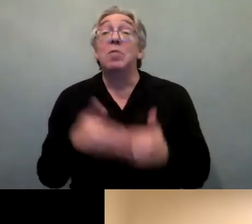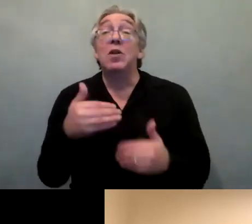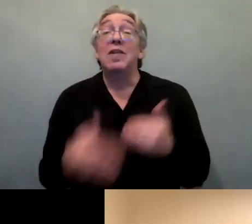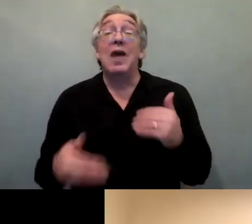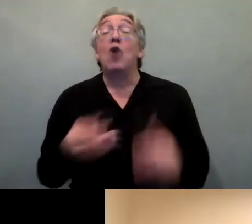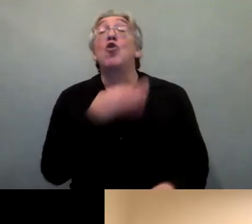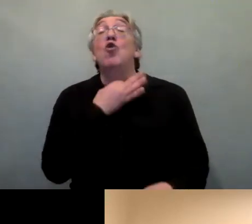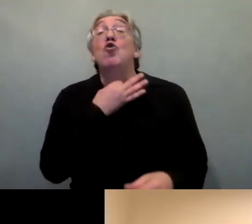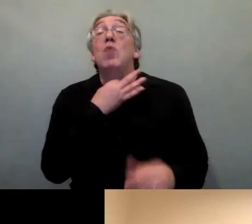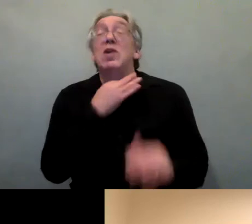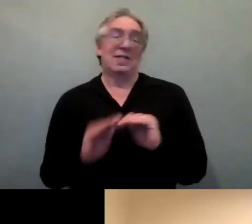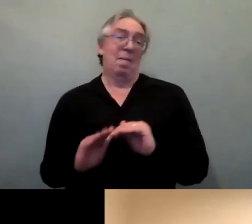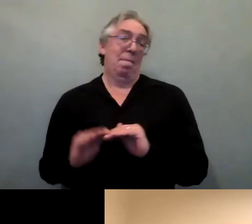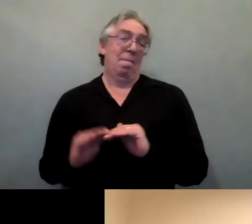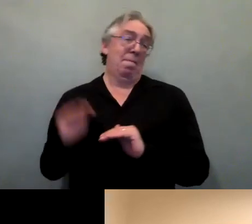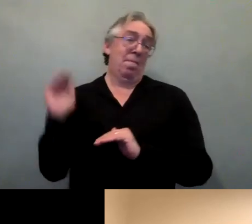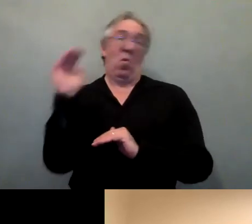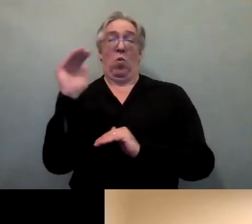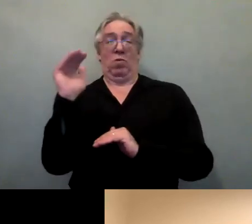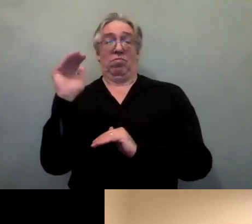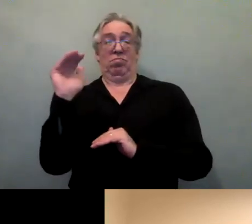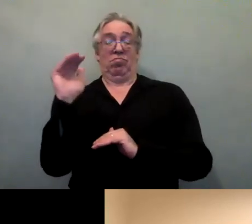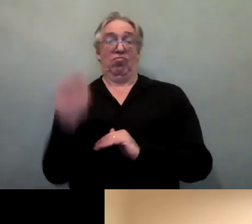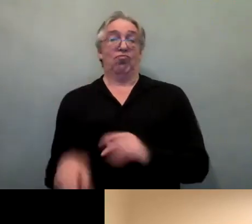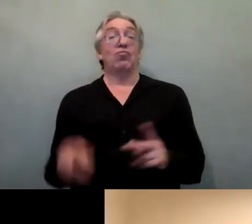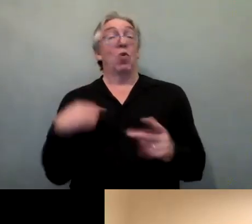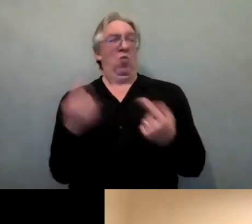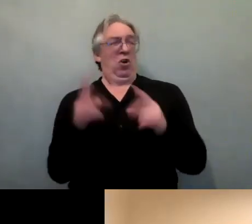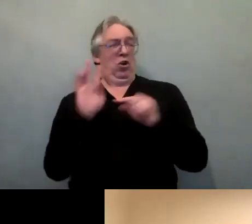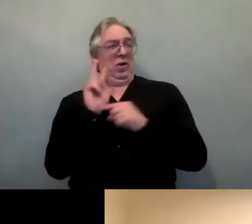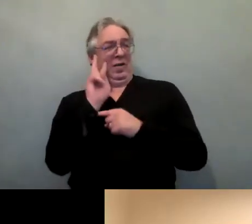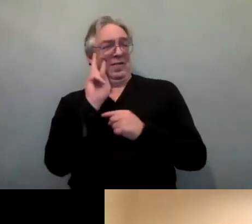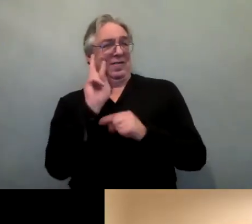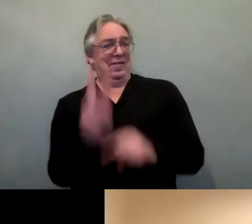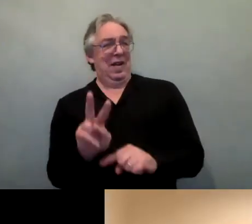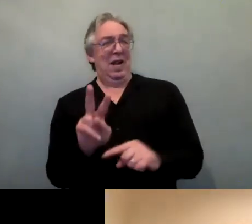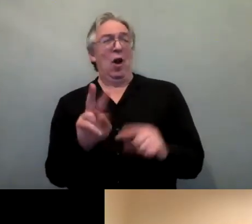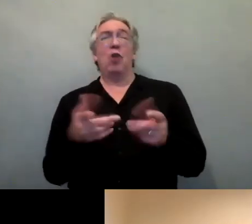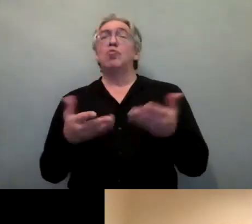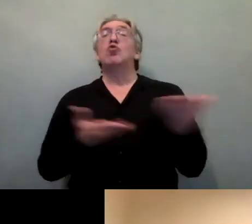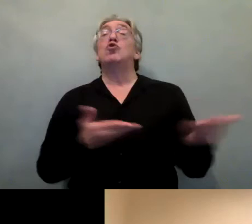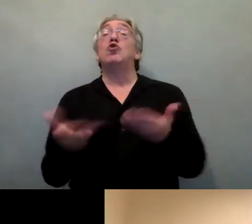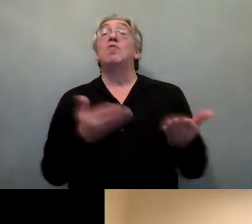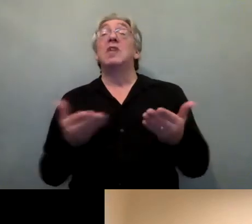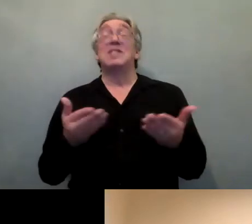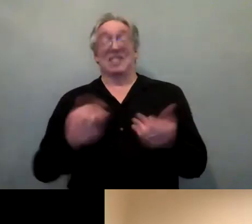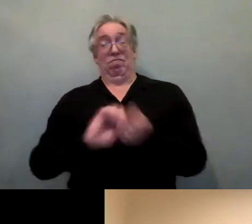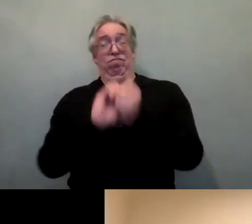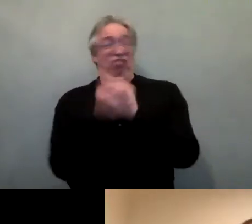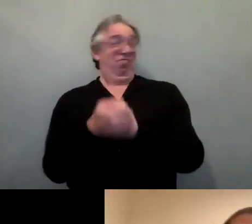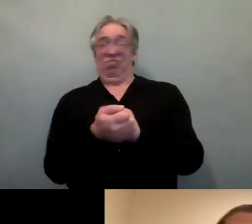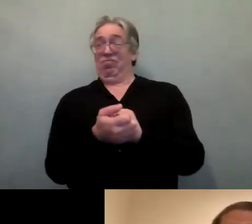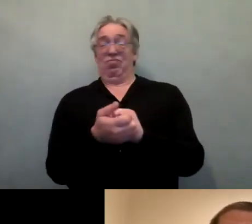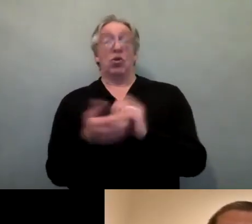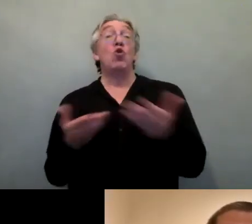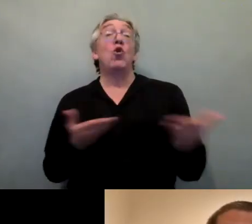services for children and adults with disability across the world, and include examples of what has been done by governments and different